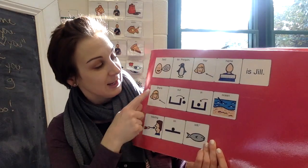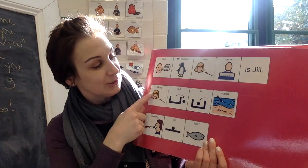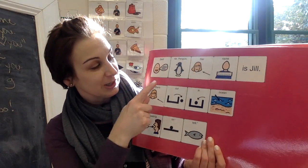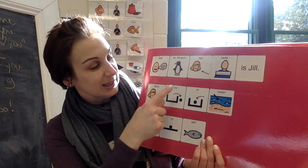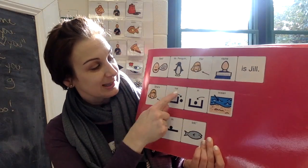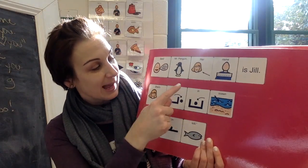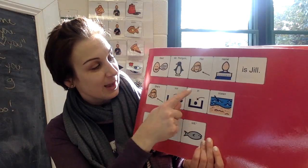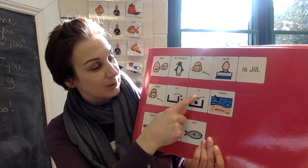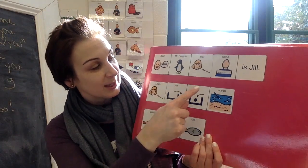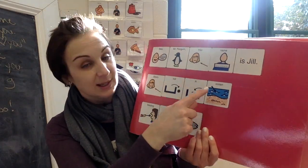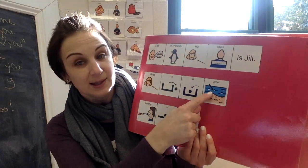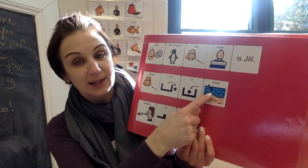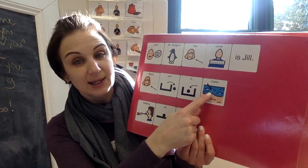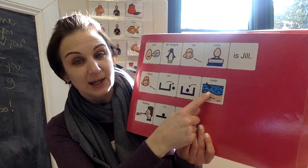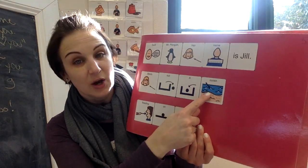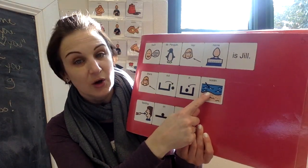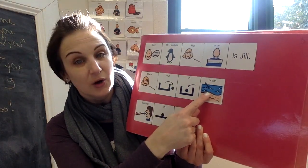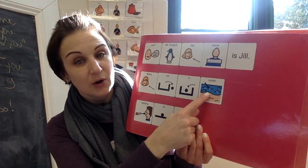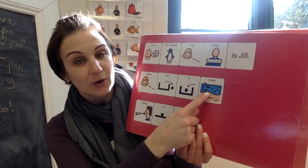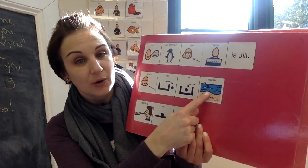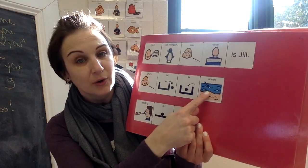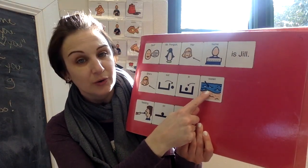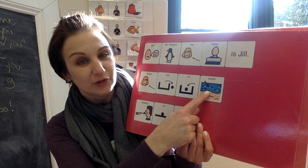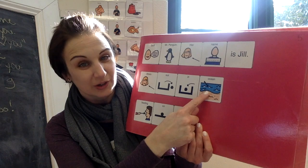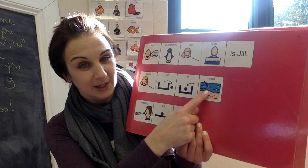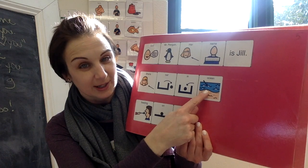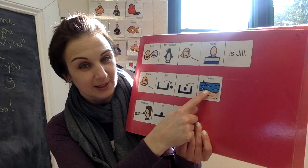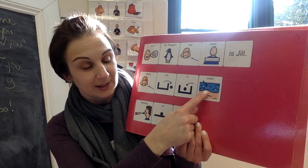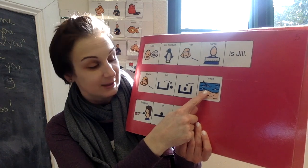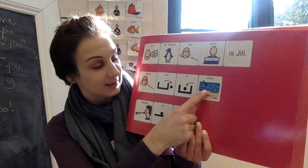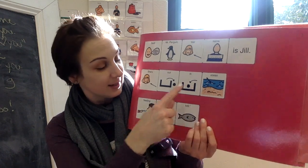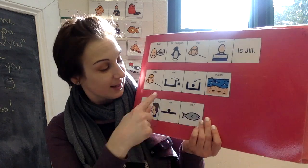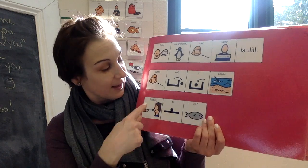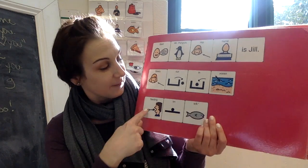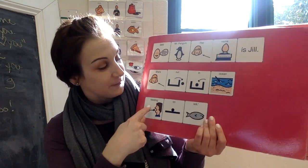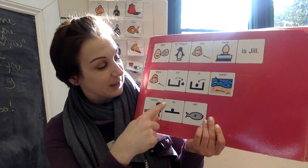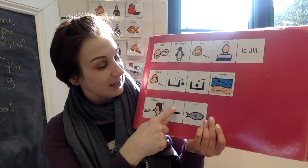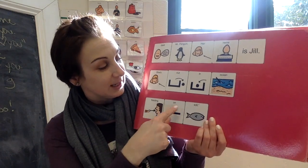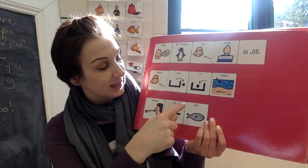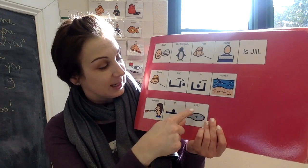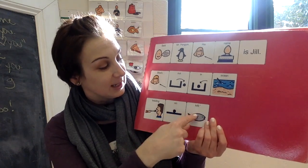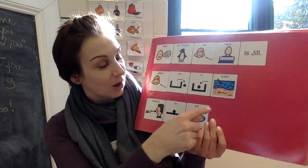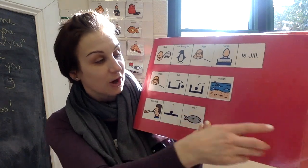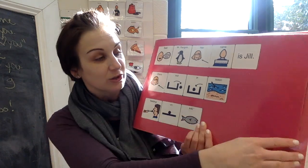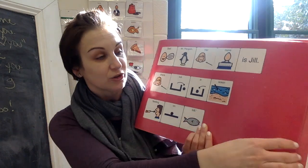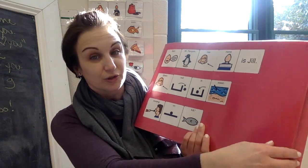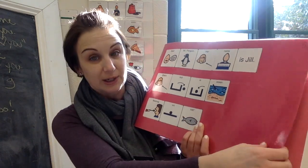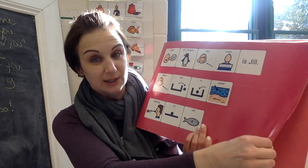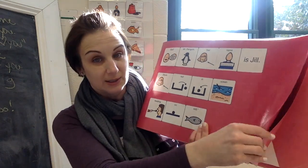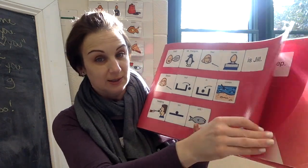she's out in the ocean, feeding on krill.